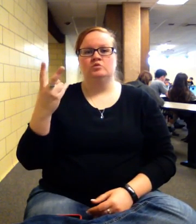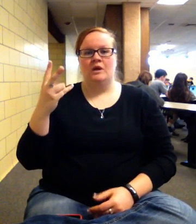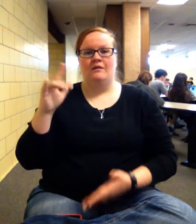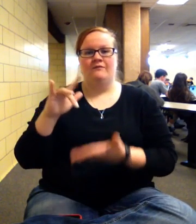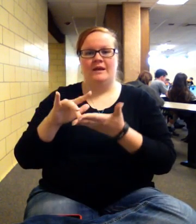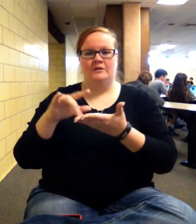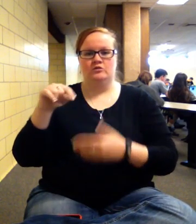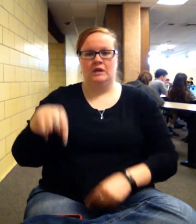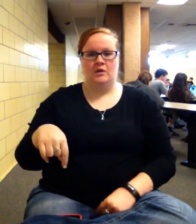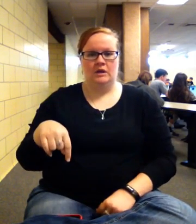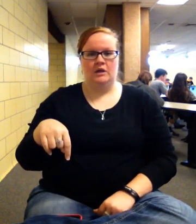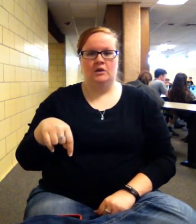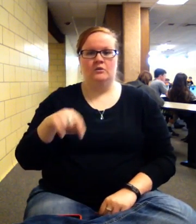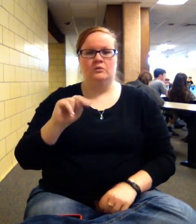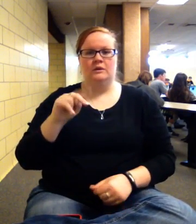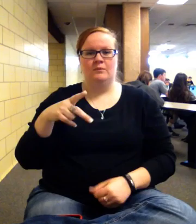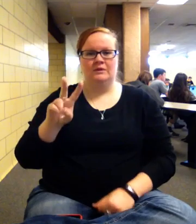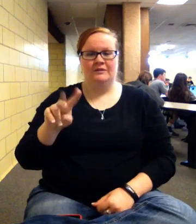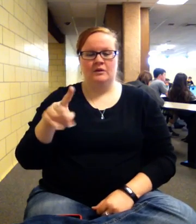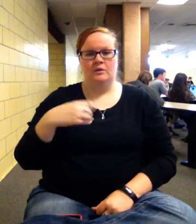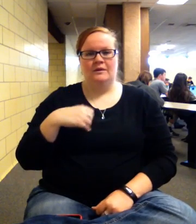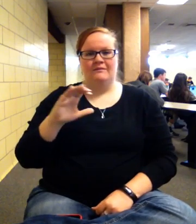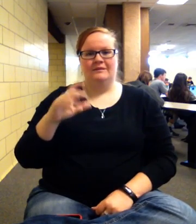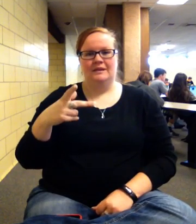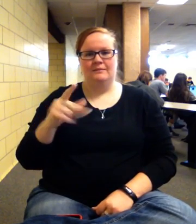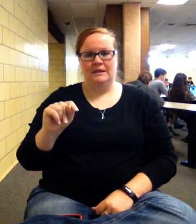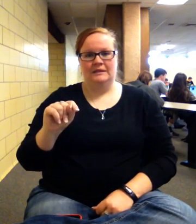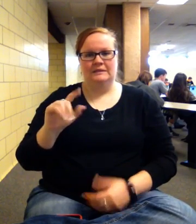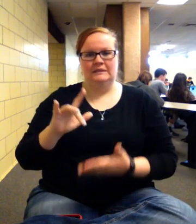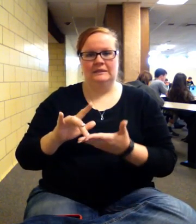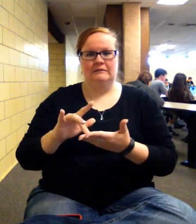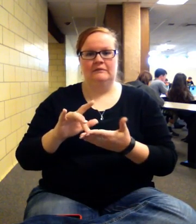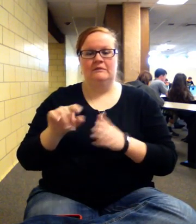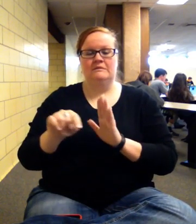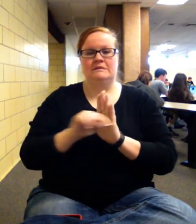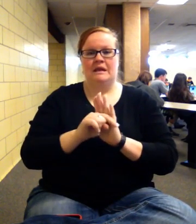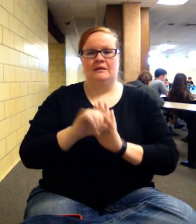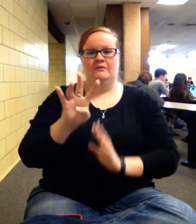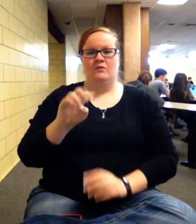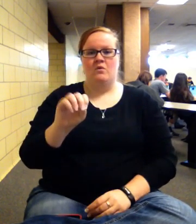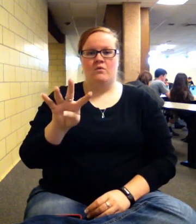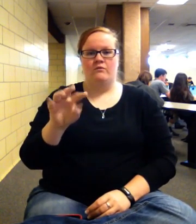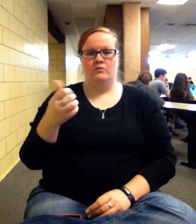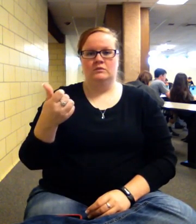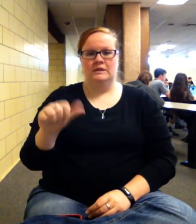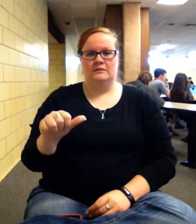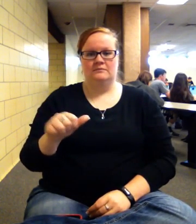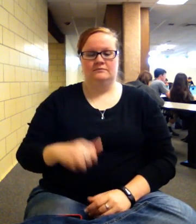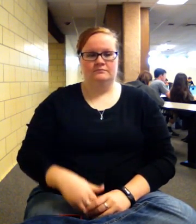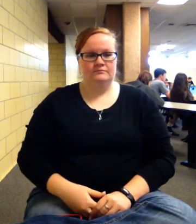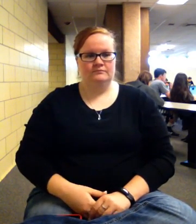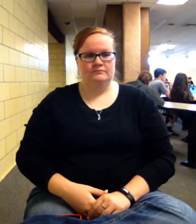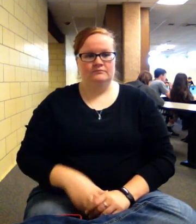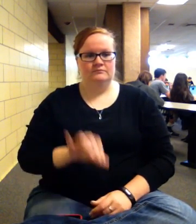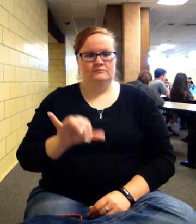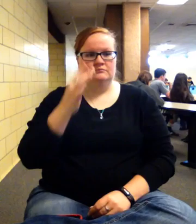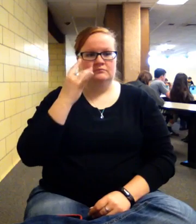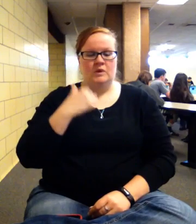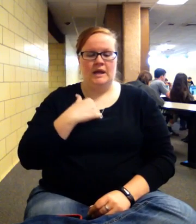get to the net present value, you hit CPT, and it's a negative 40410. That's why I assign number two, because